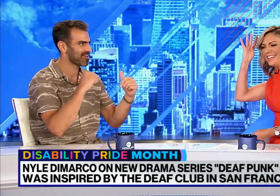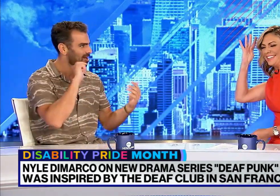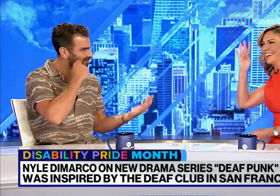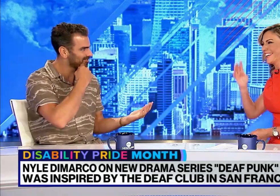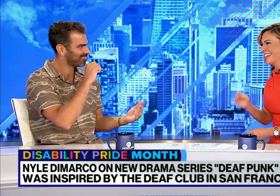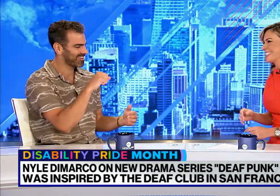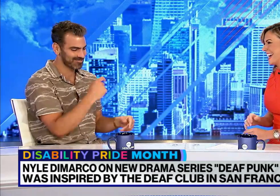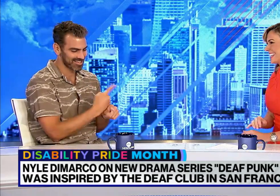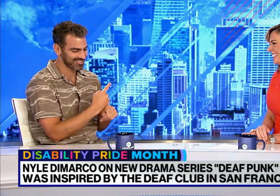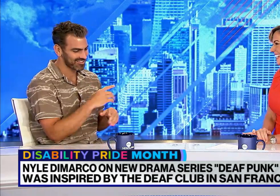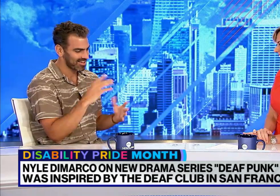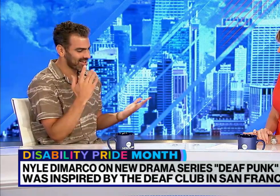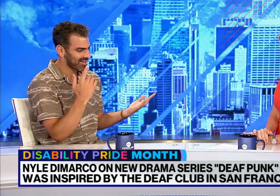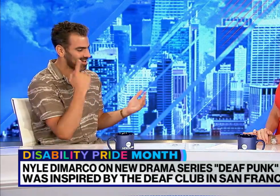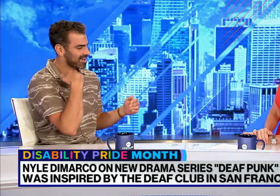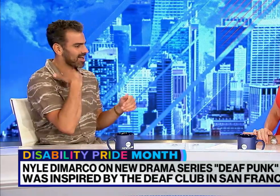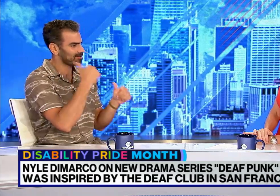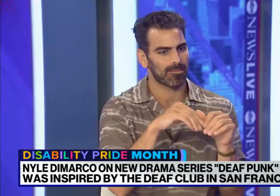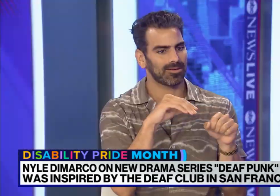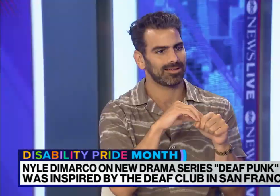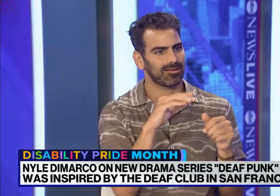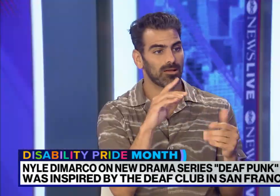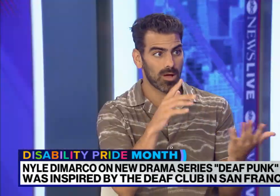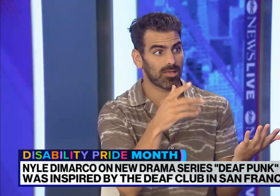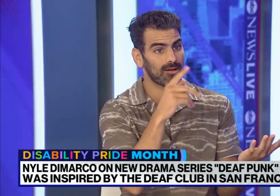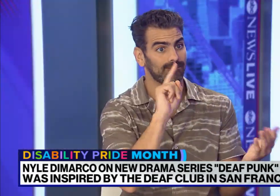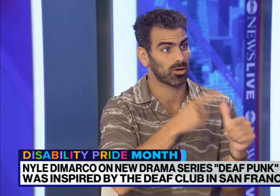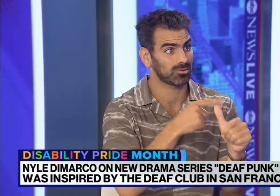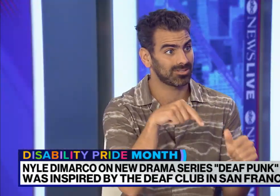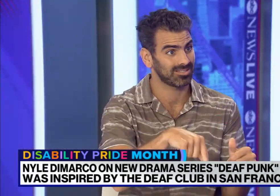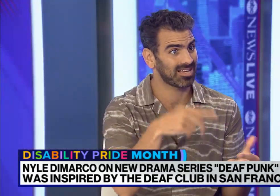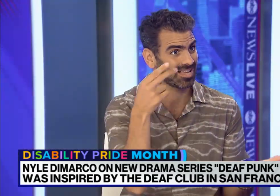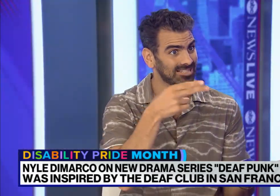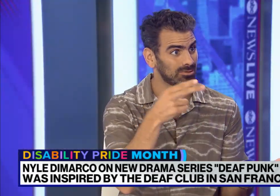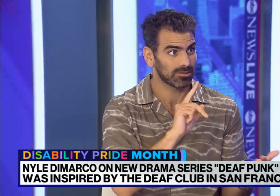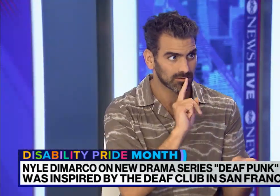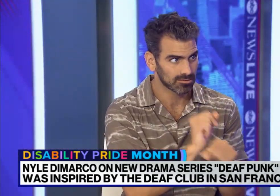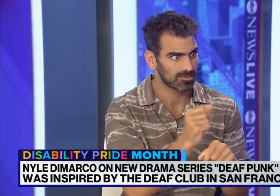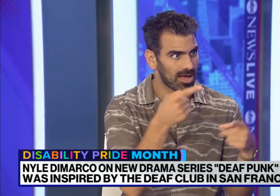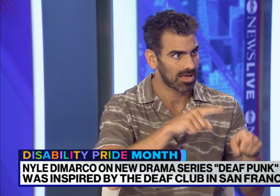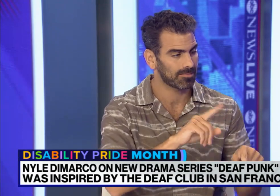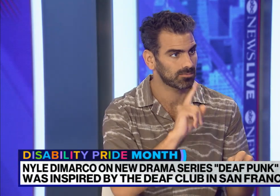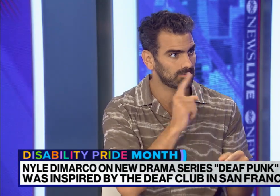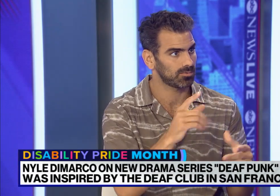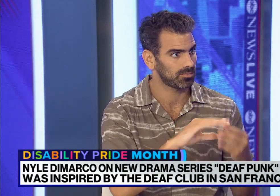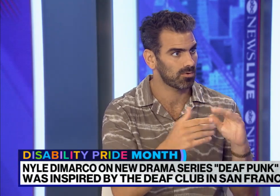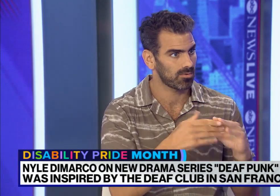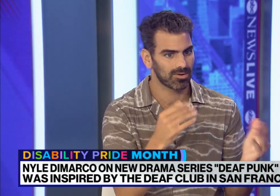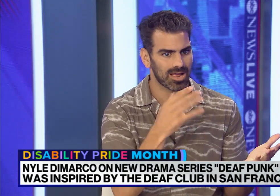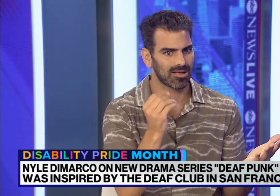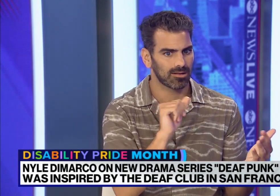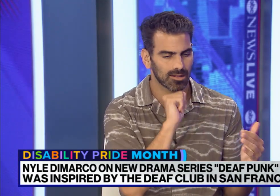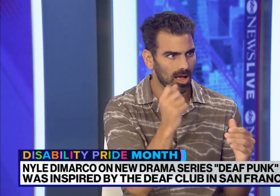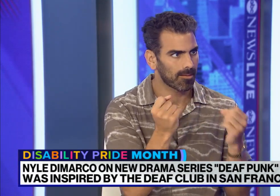in there. Exactly. very cool. Yeah, it's pretty rad. But funny, you know, in history when this actually happened,